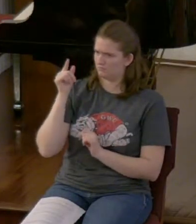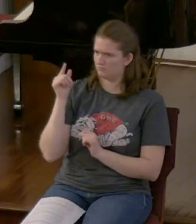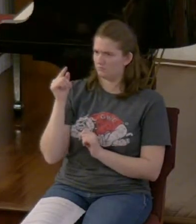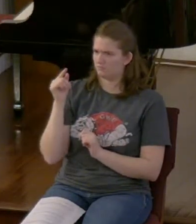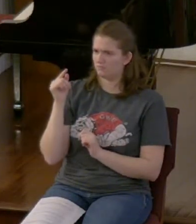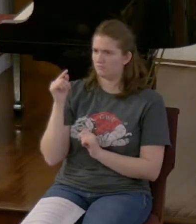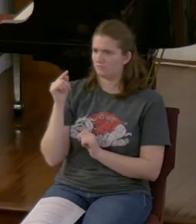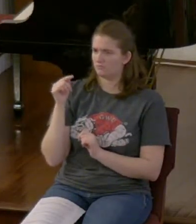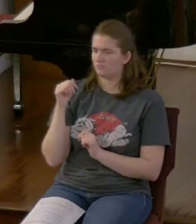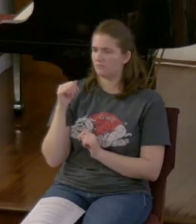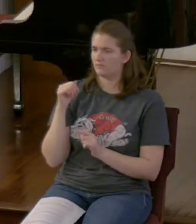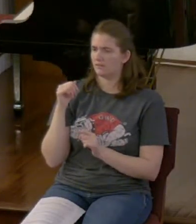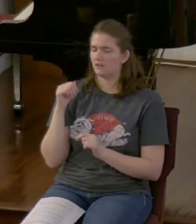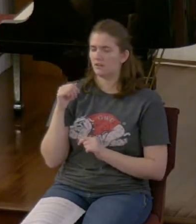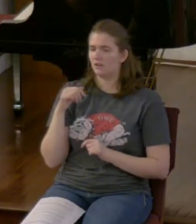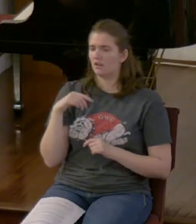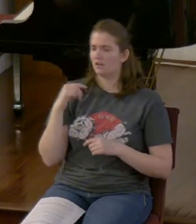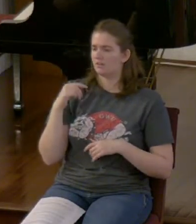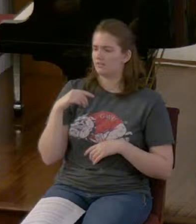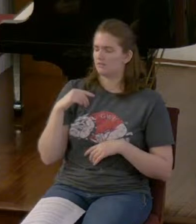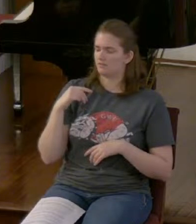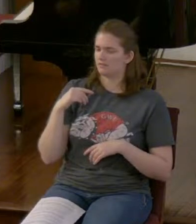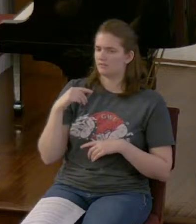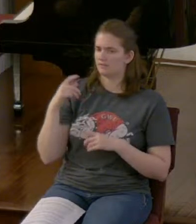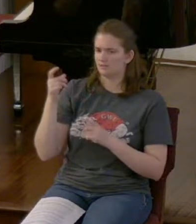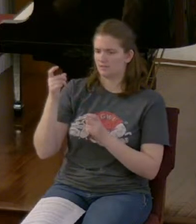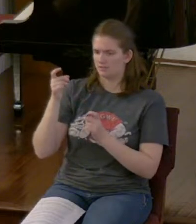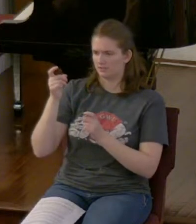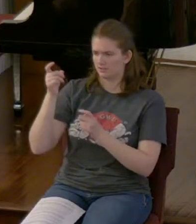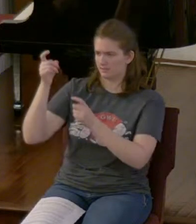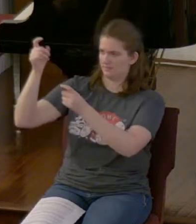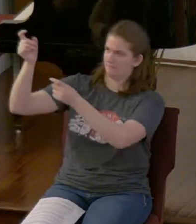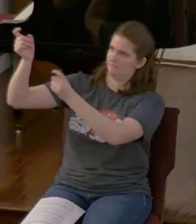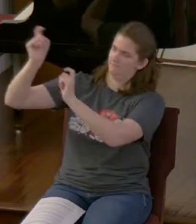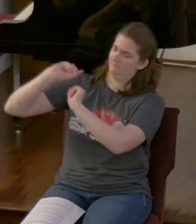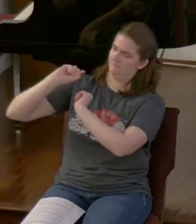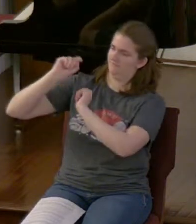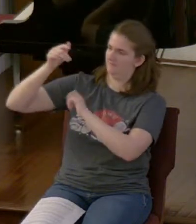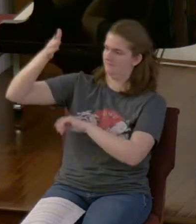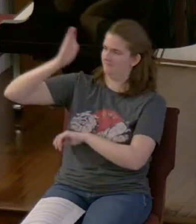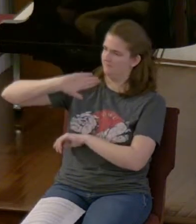No Who gave Daniel this dream? God gave it to him